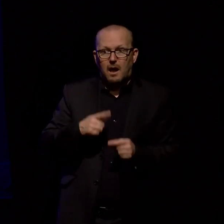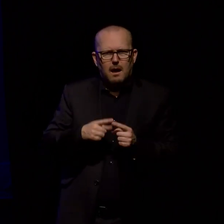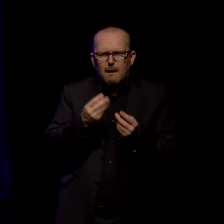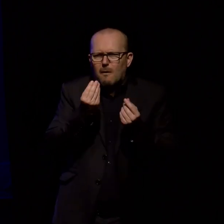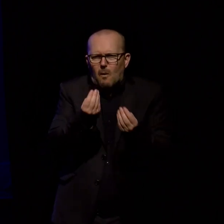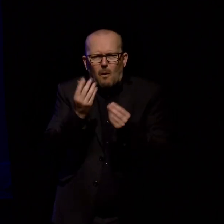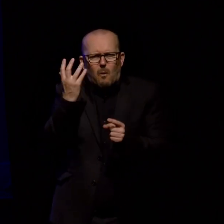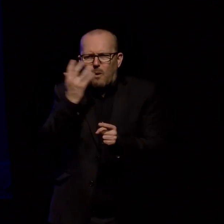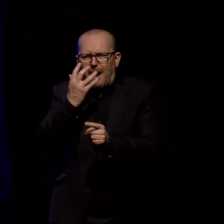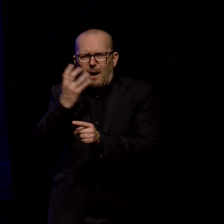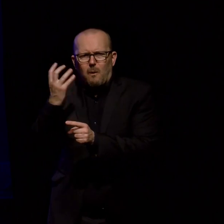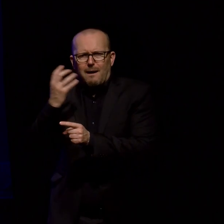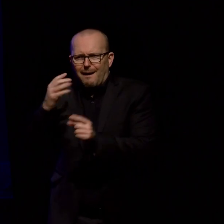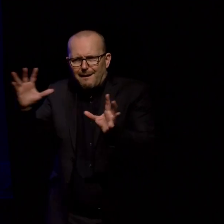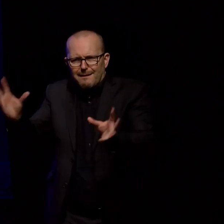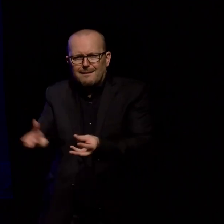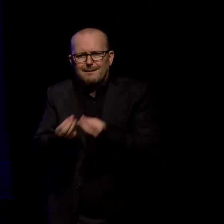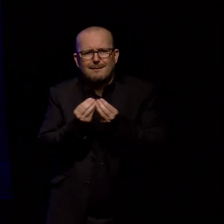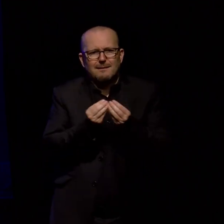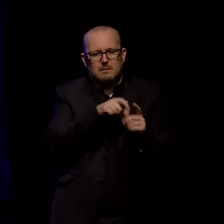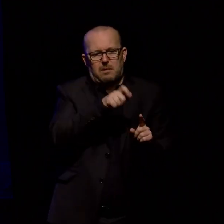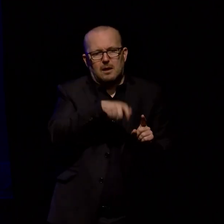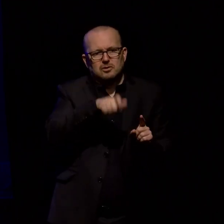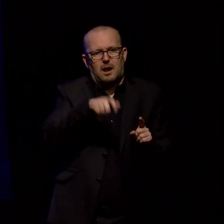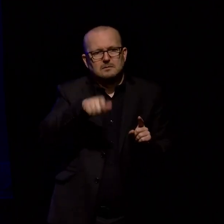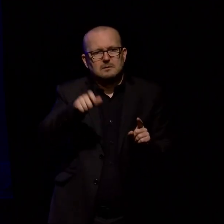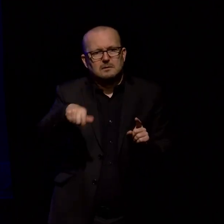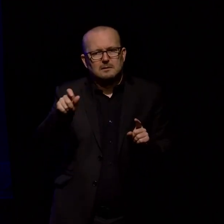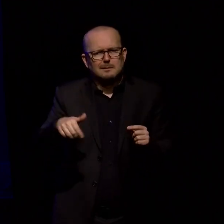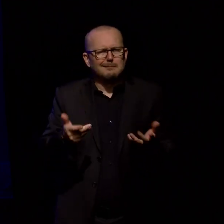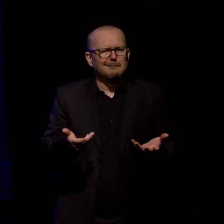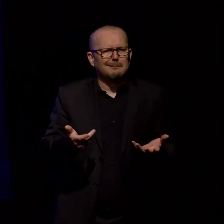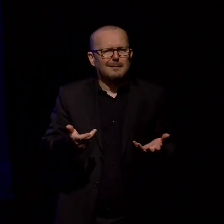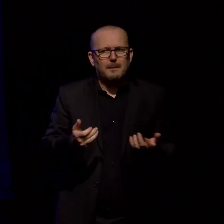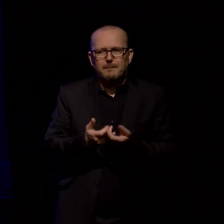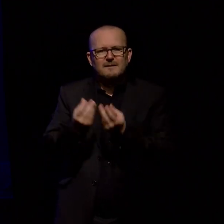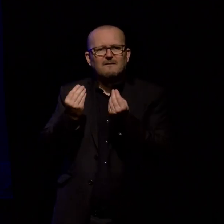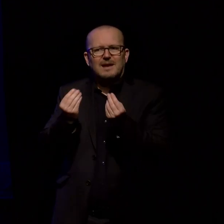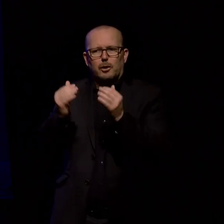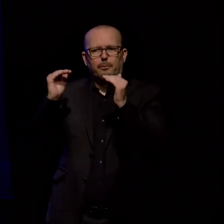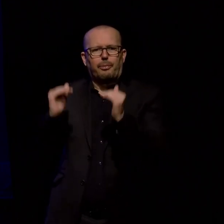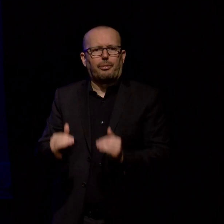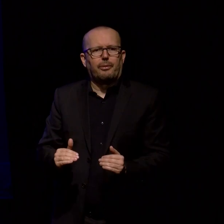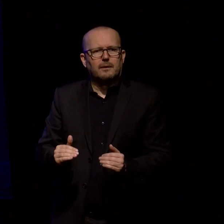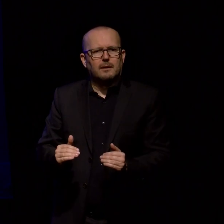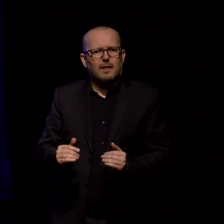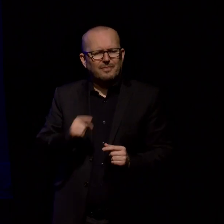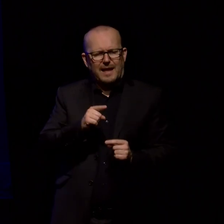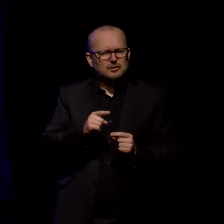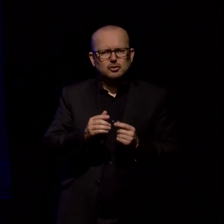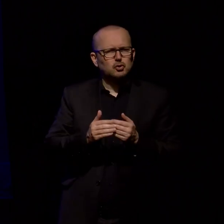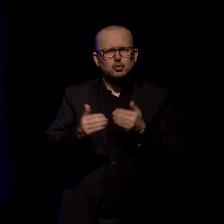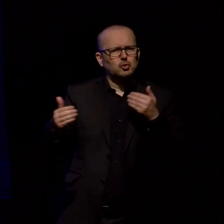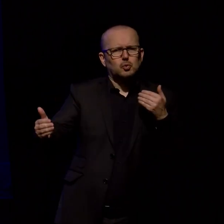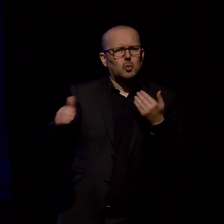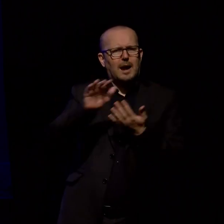those artworks and photographs and sculptures by just kind of like putting them at this really high level and doing these